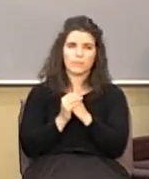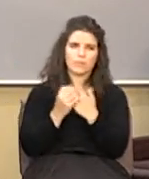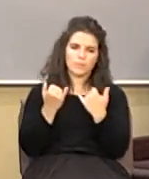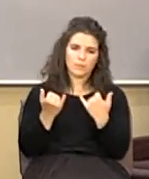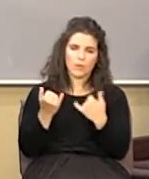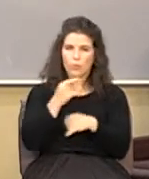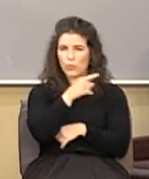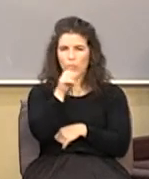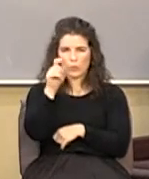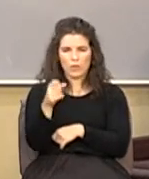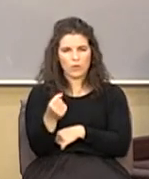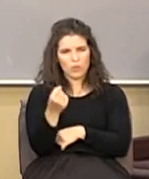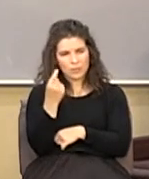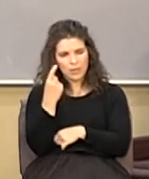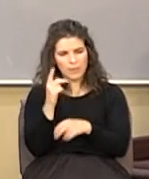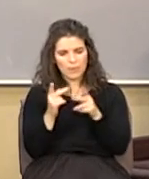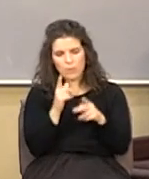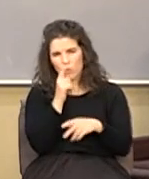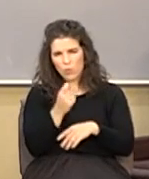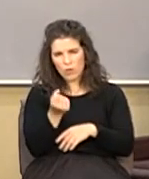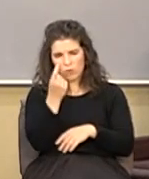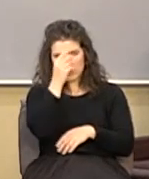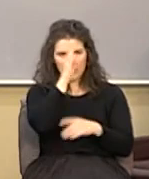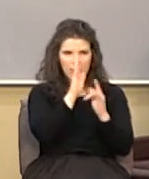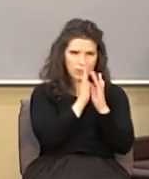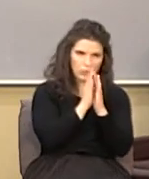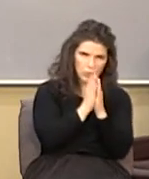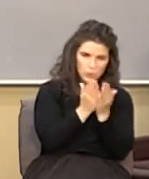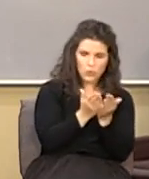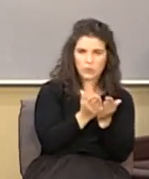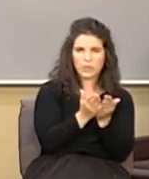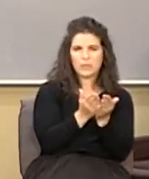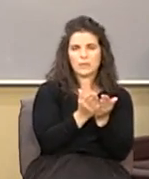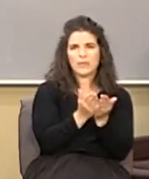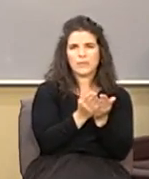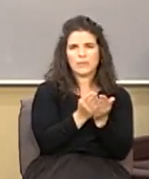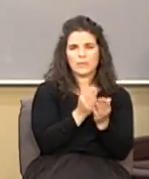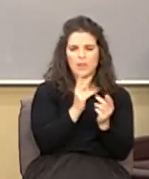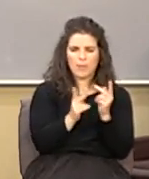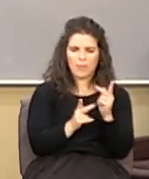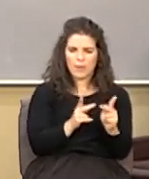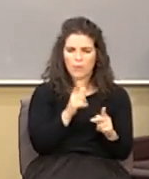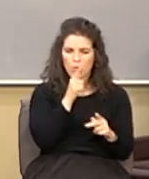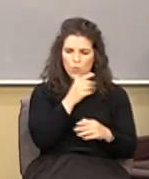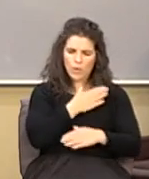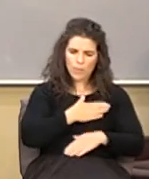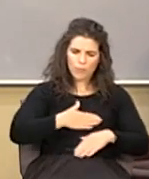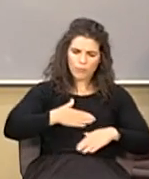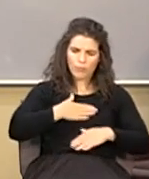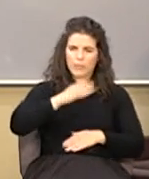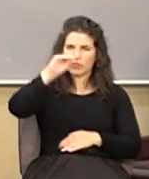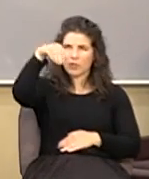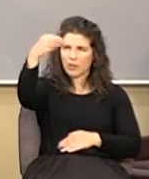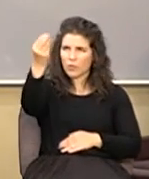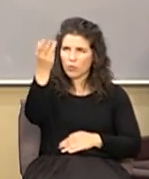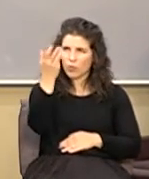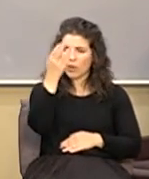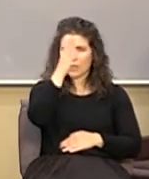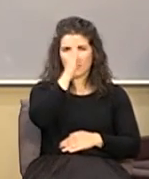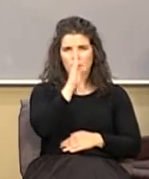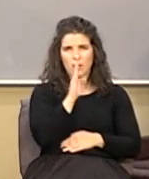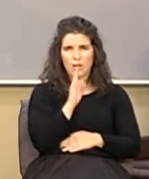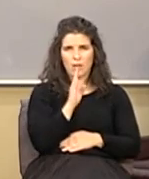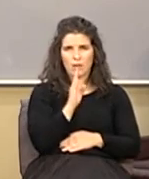something. As people who understand God's Word, as people who appreciate the grace of God, and people who know how to